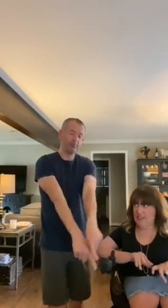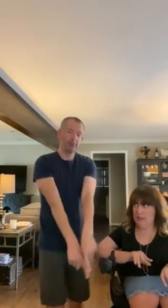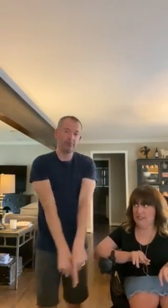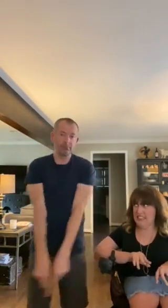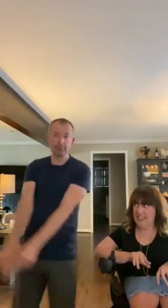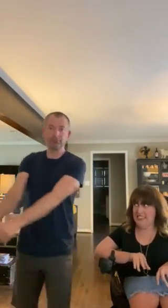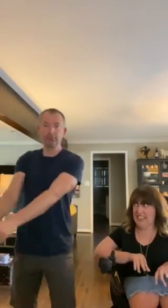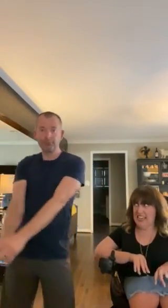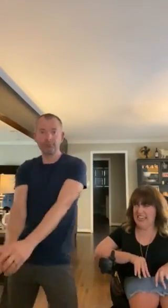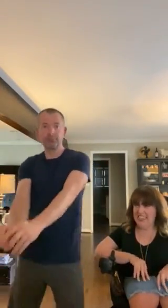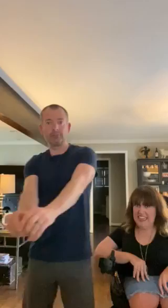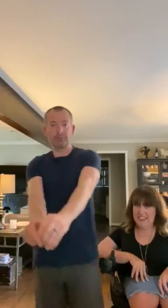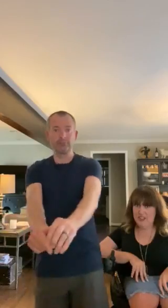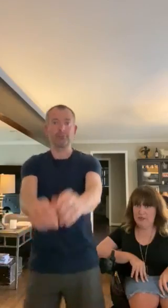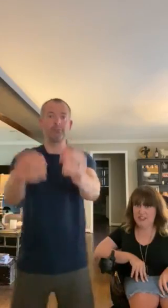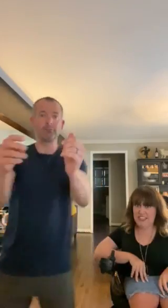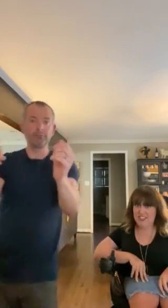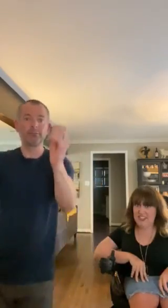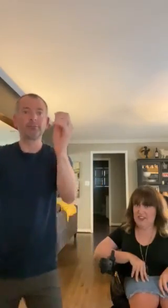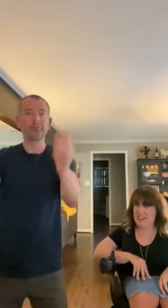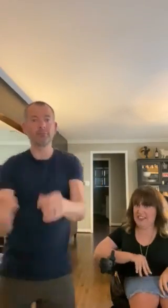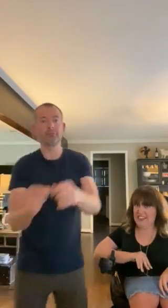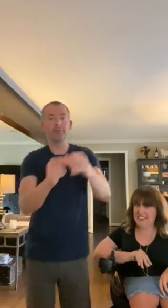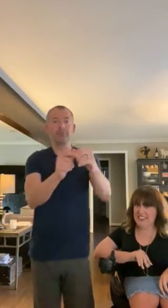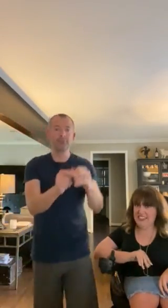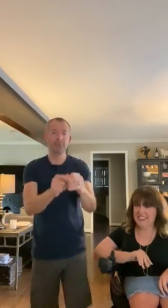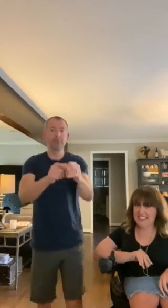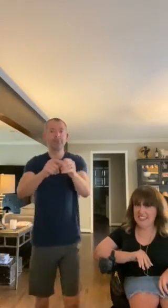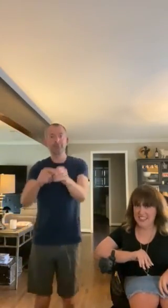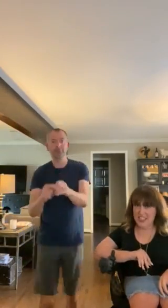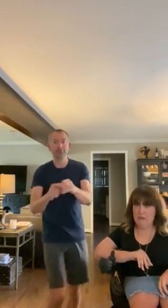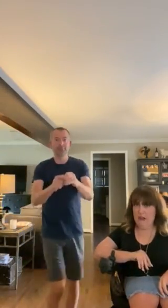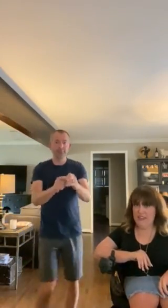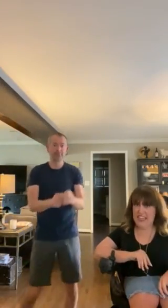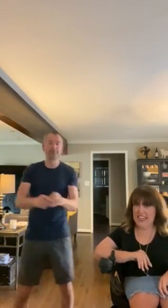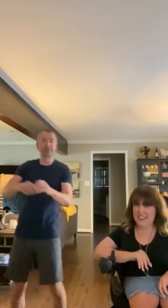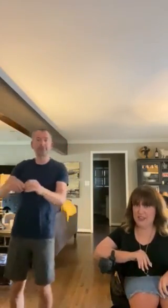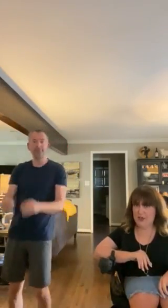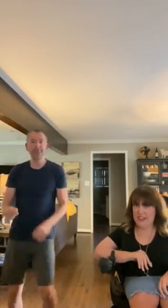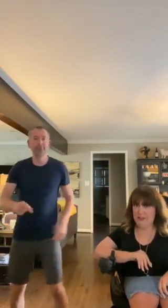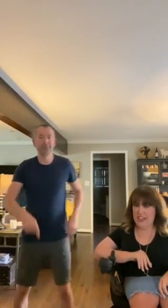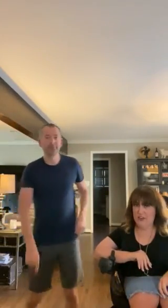little bit of a side to side and kind of use your imagination oh there it is there it is it's a Marvin Gaye so here we go